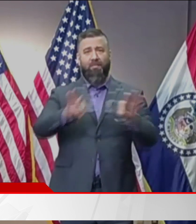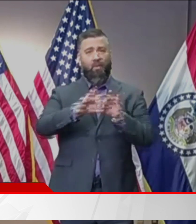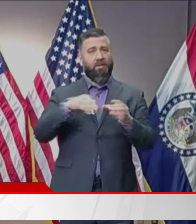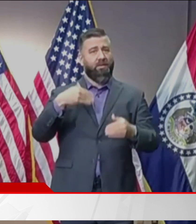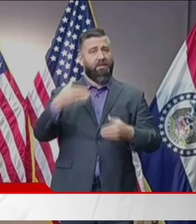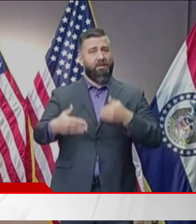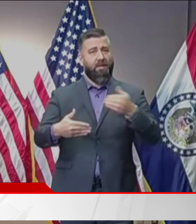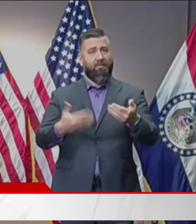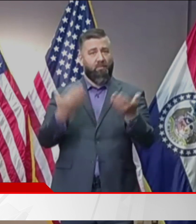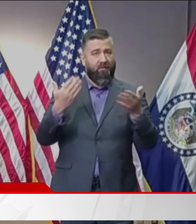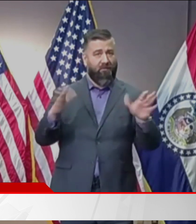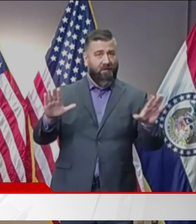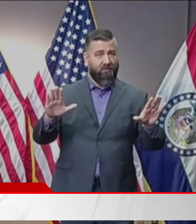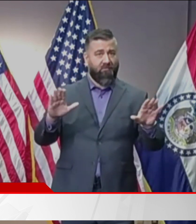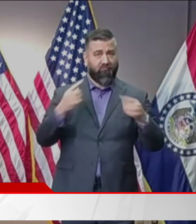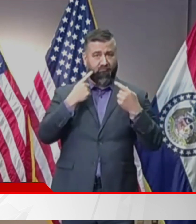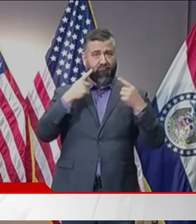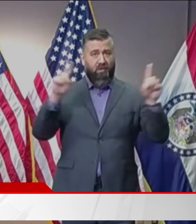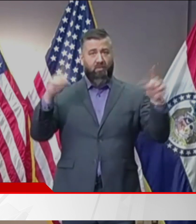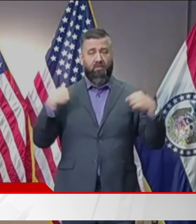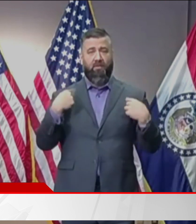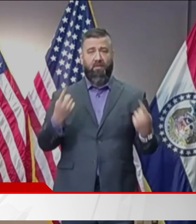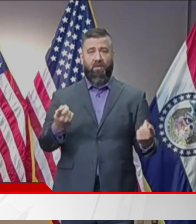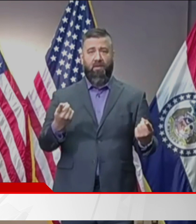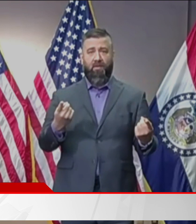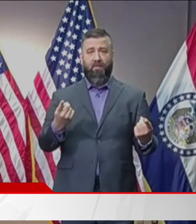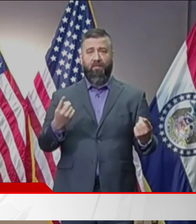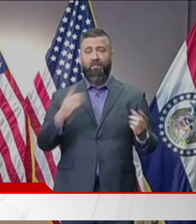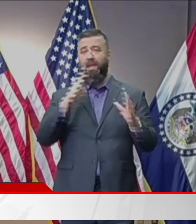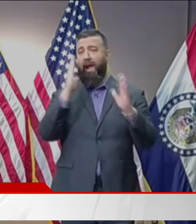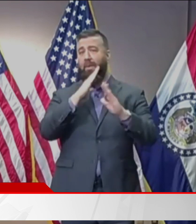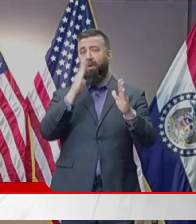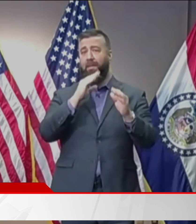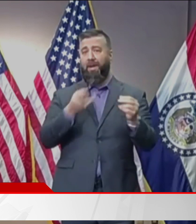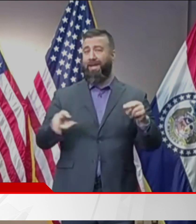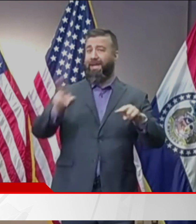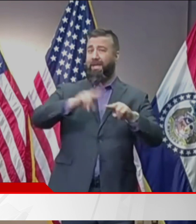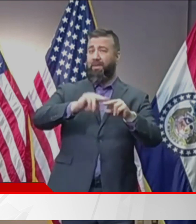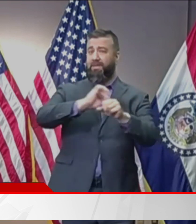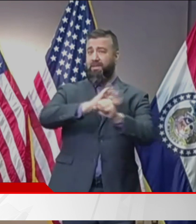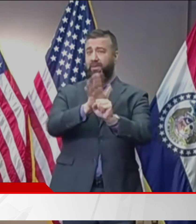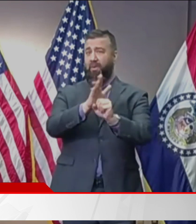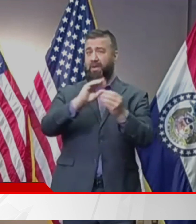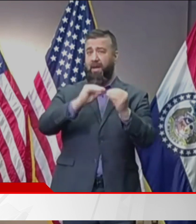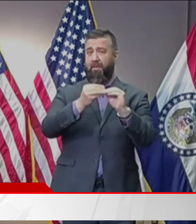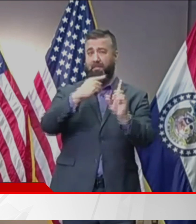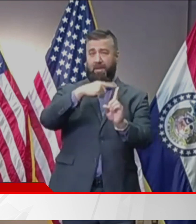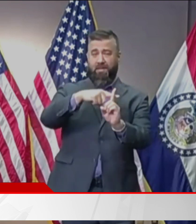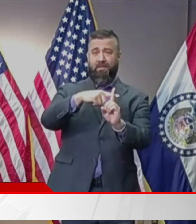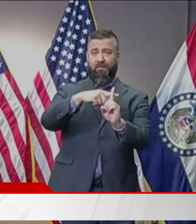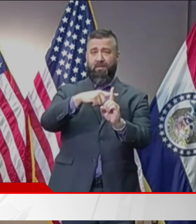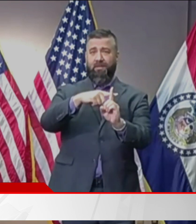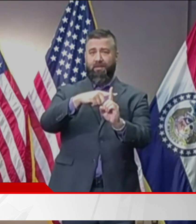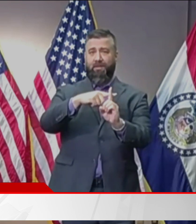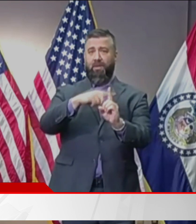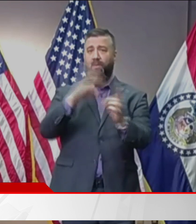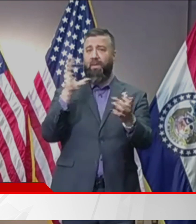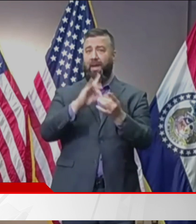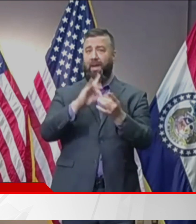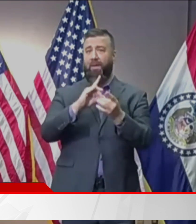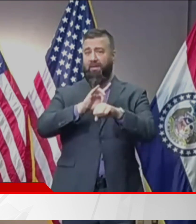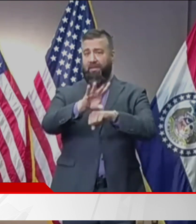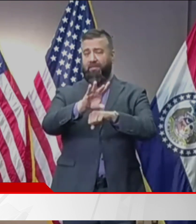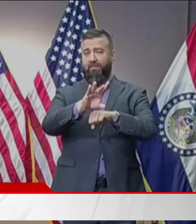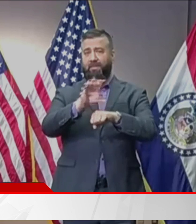in our cautious reopening. I worry that an increase in cases linked to evictions could be a big setback in those efforts. So